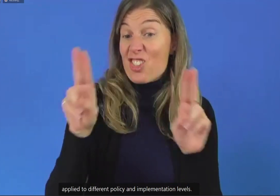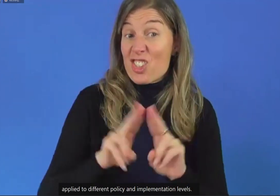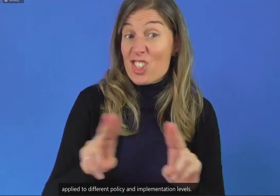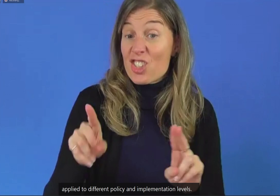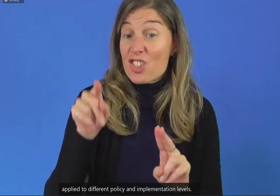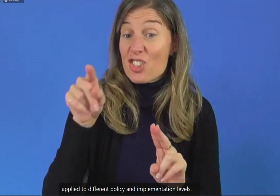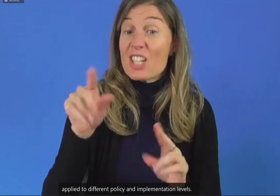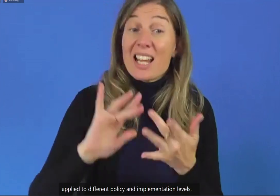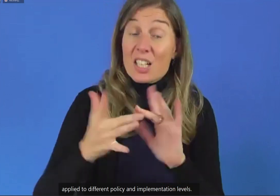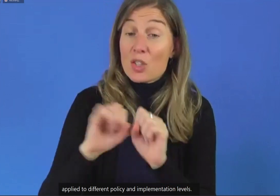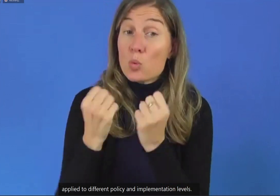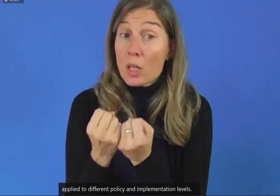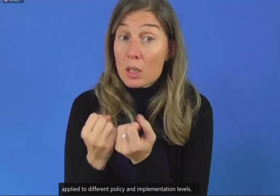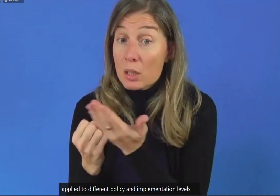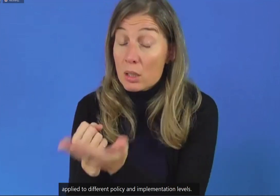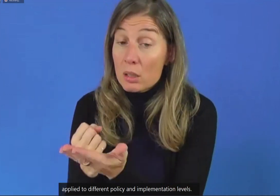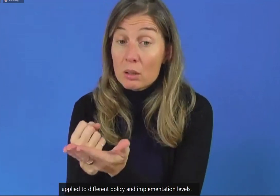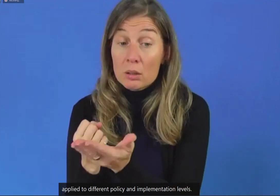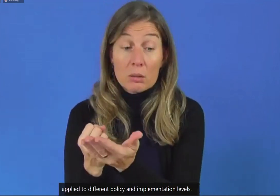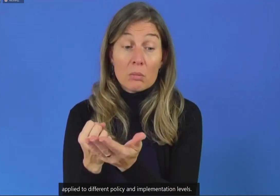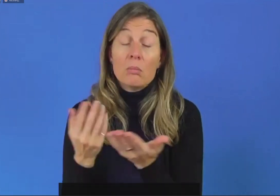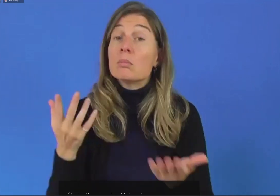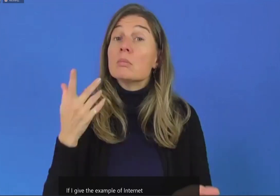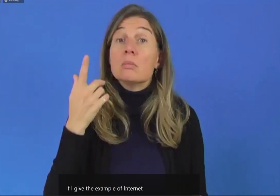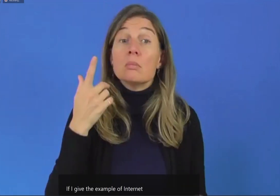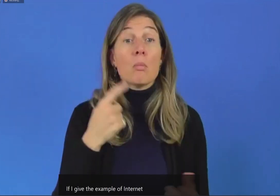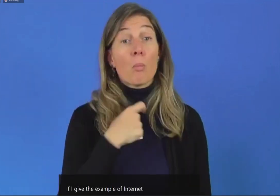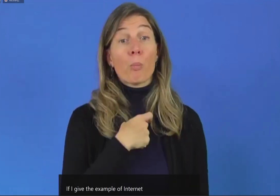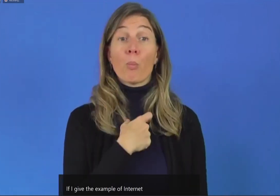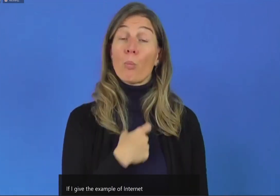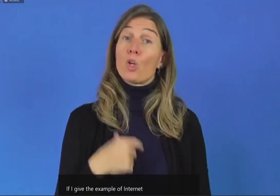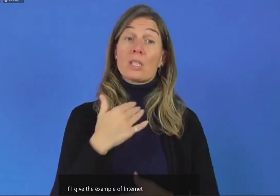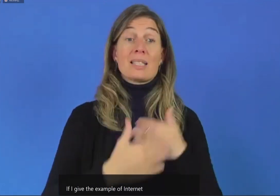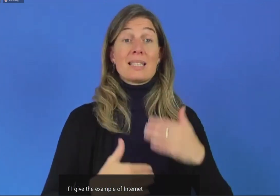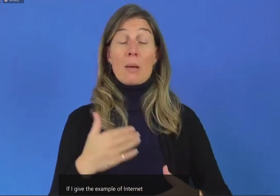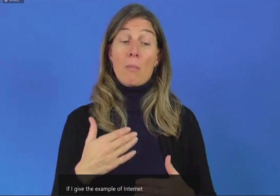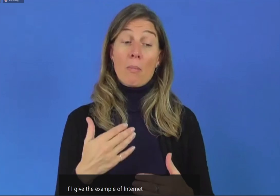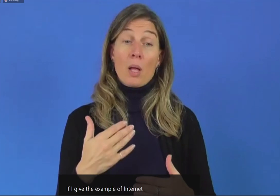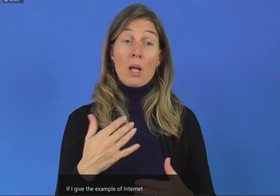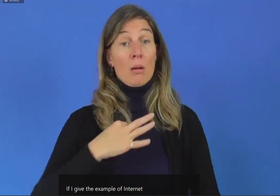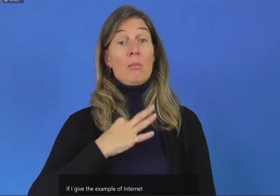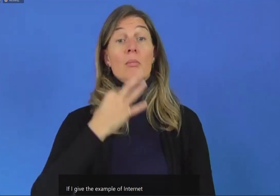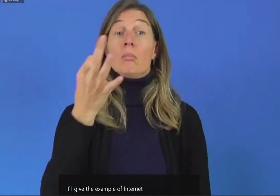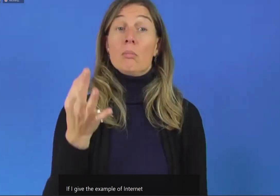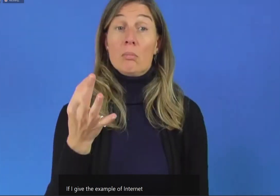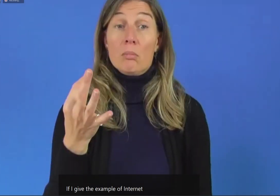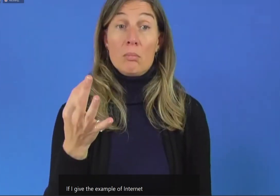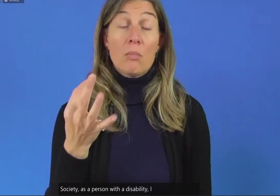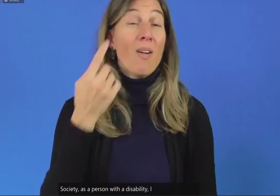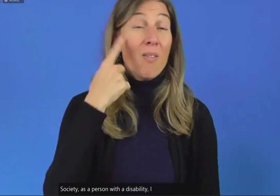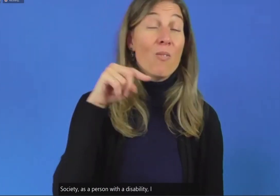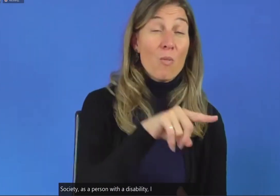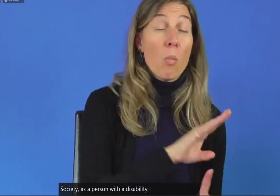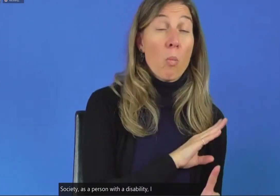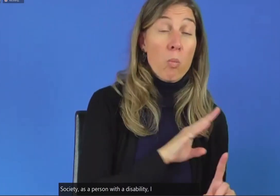with disability, happen to be the first elected member board of trustees of the Internet Society.